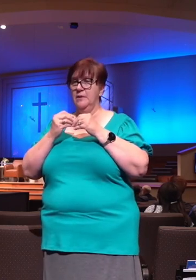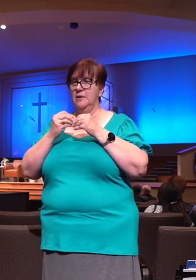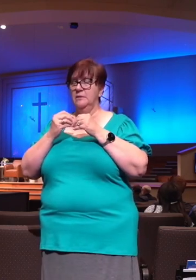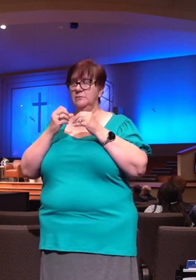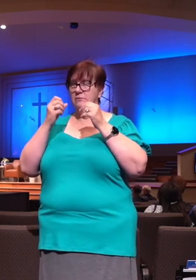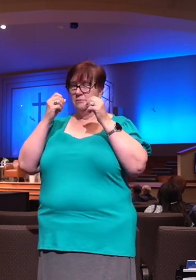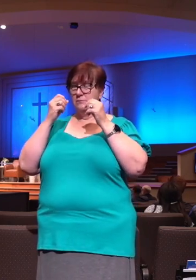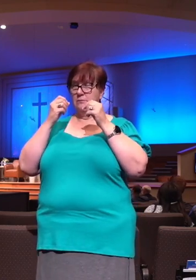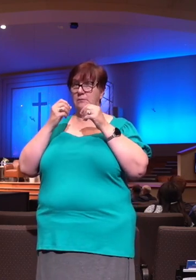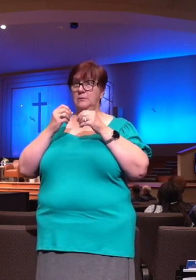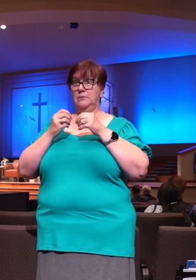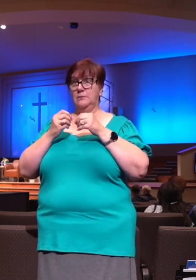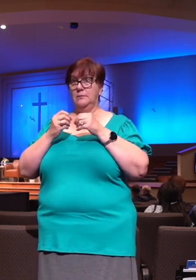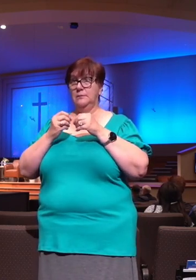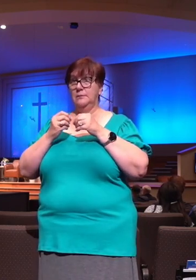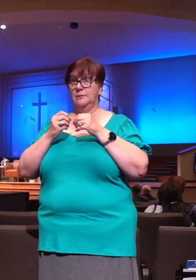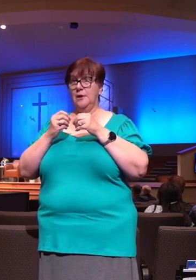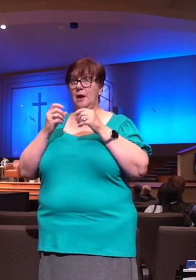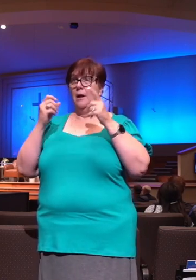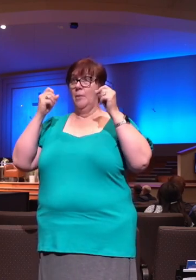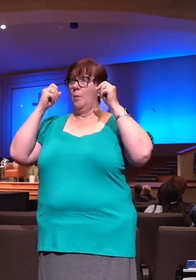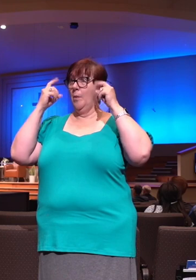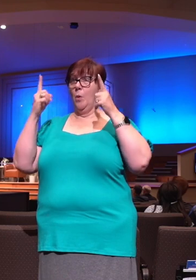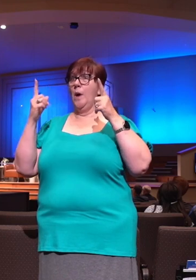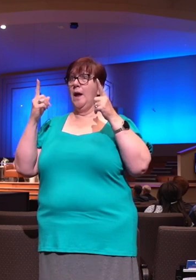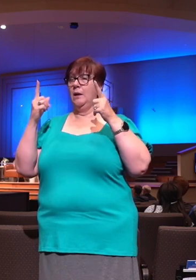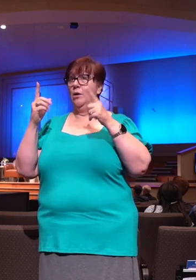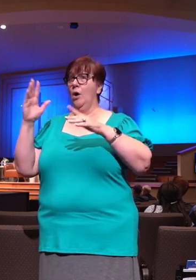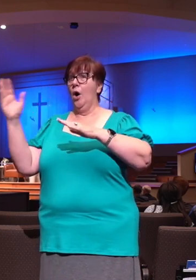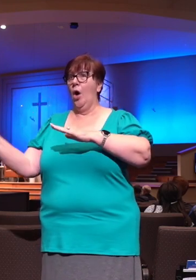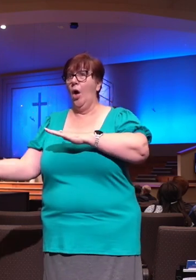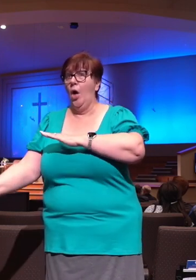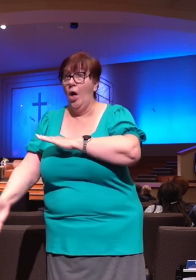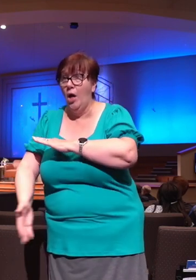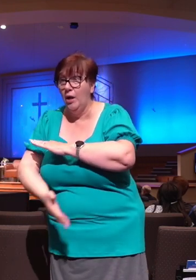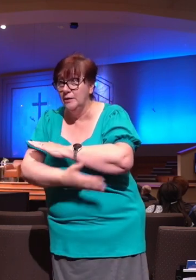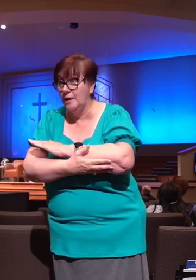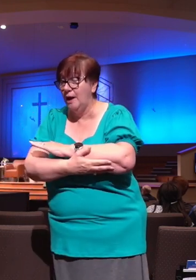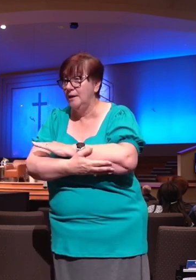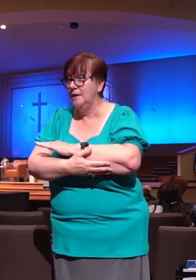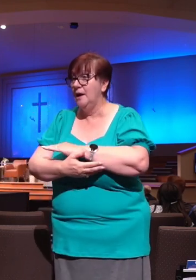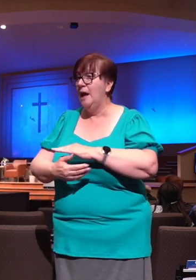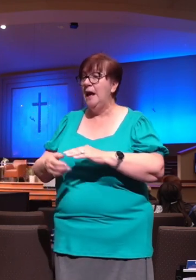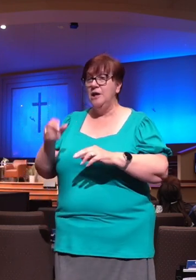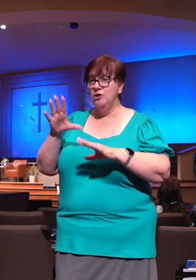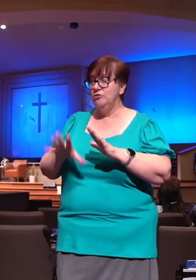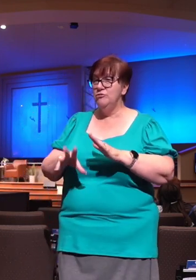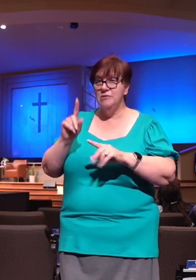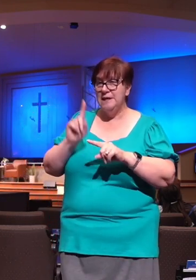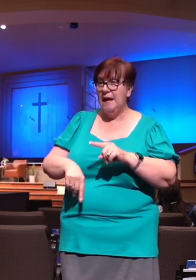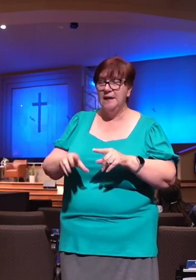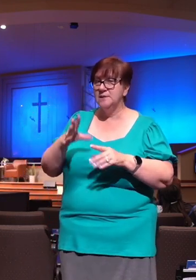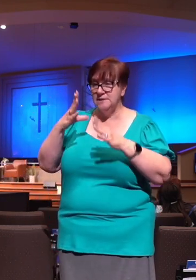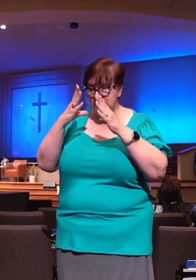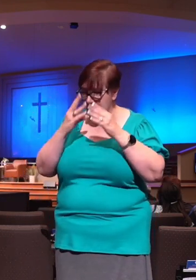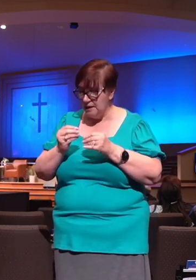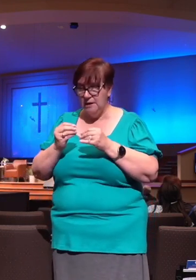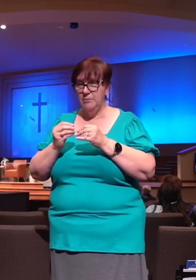sleep before I head out on this trip. Those are the nights that it's hard to find sleep. And maybe you've got a situation at work or something